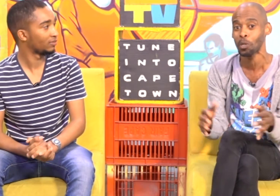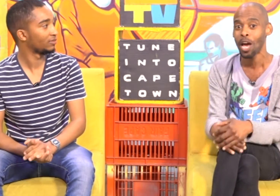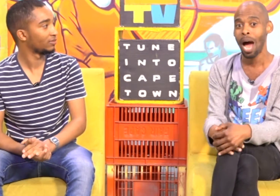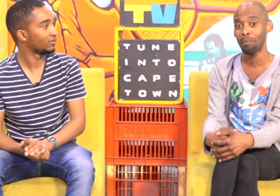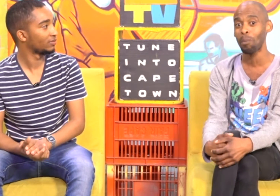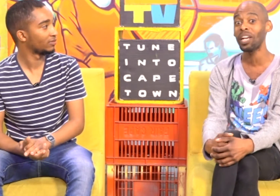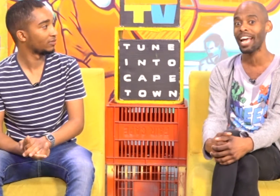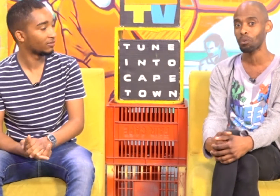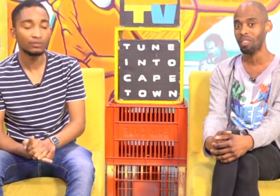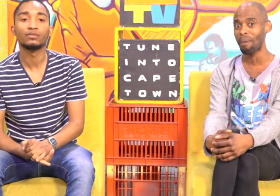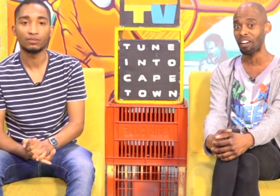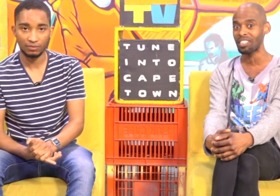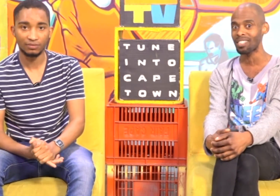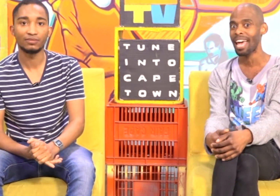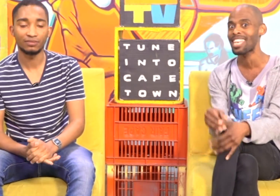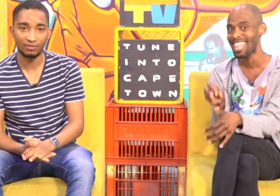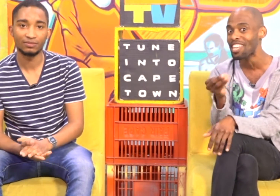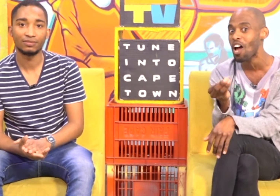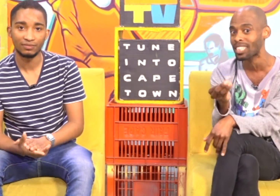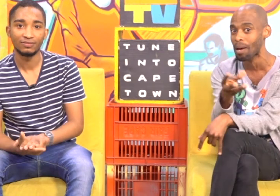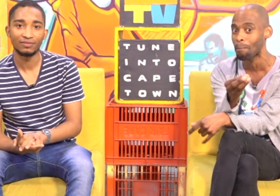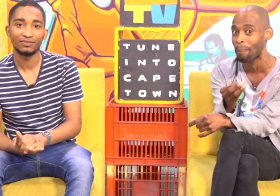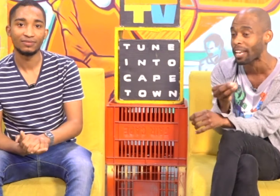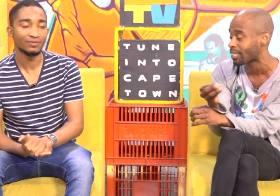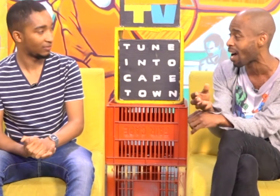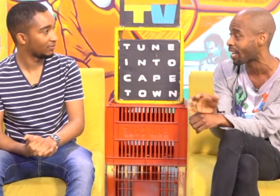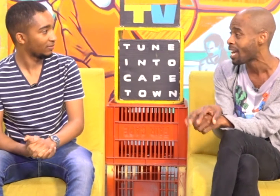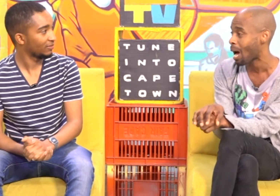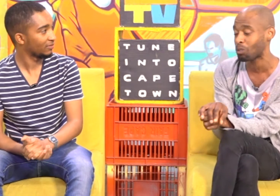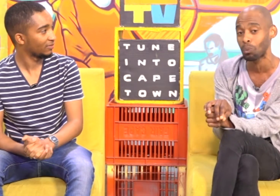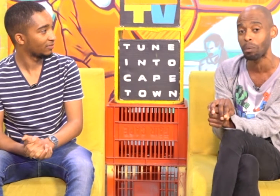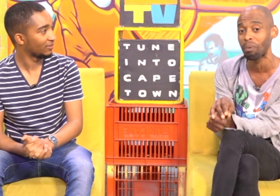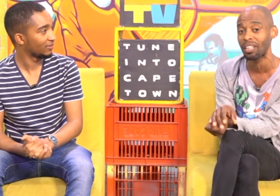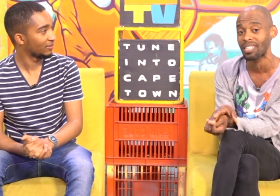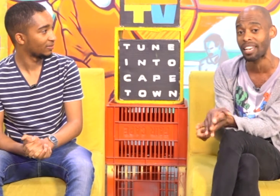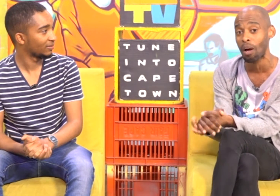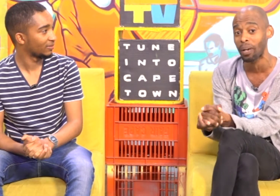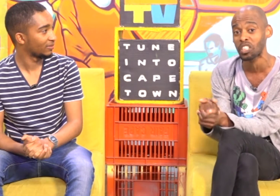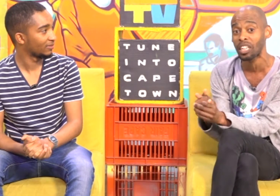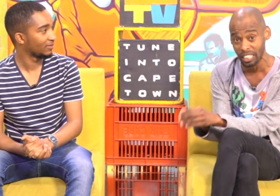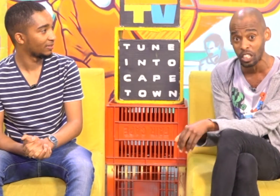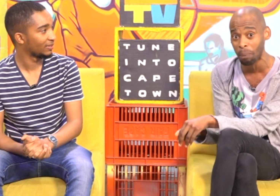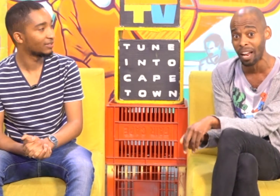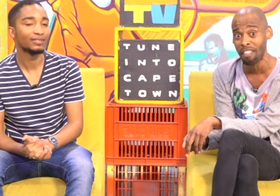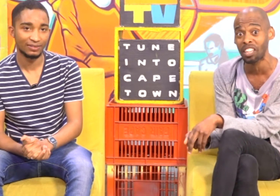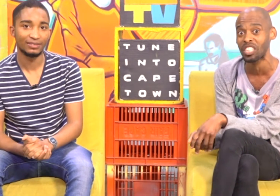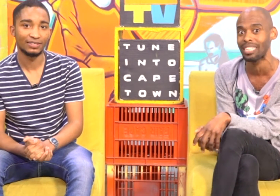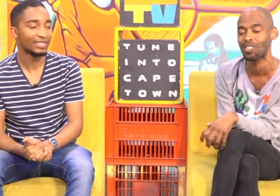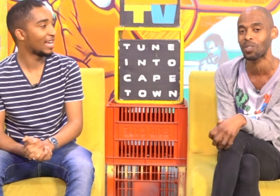communicate with the parent Had that not been done She wouldn't be the sign language interpreter that she is today